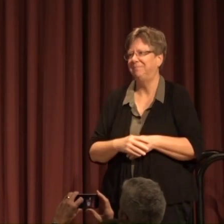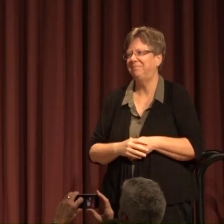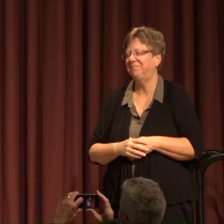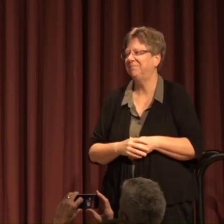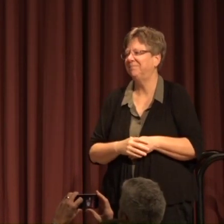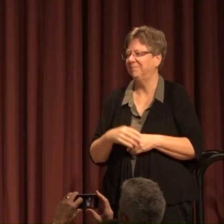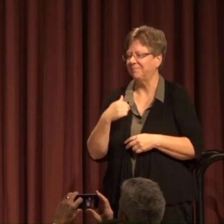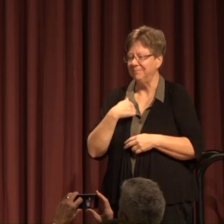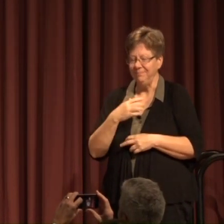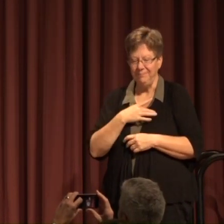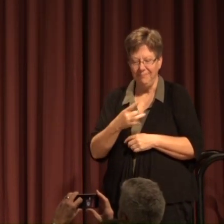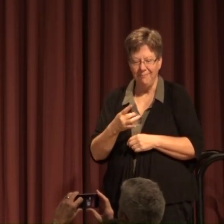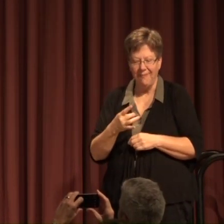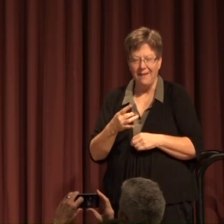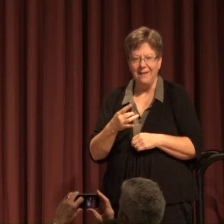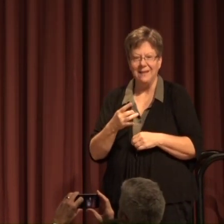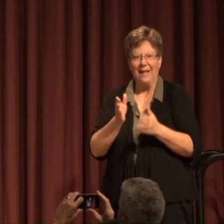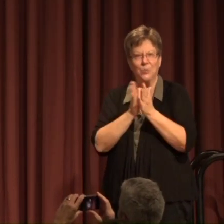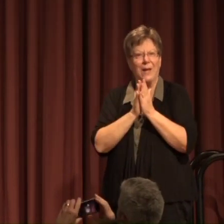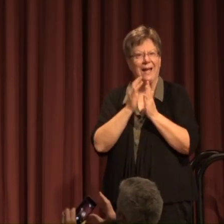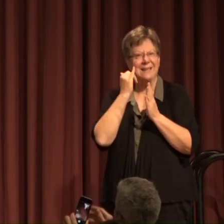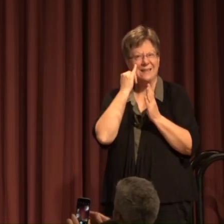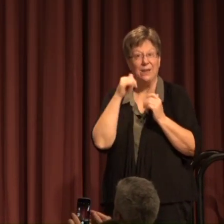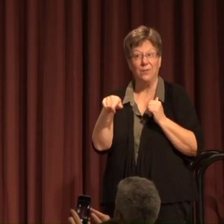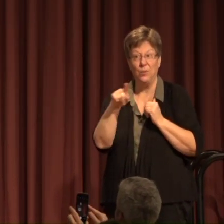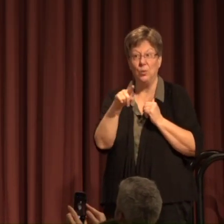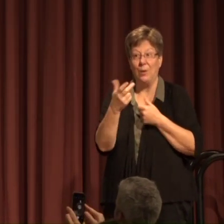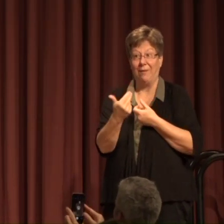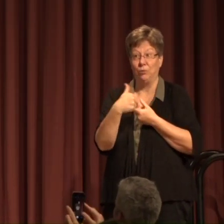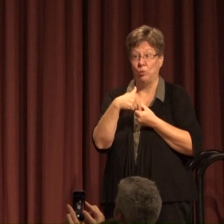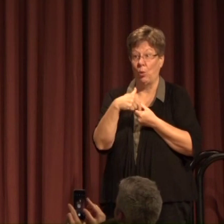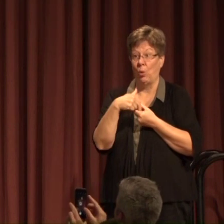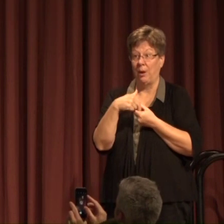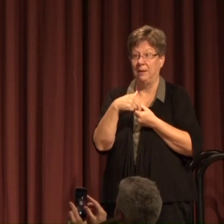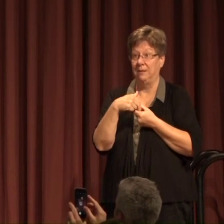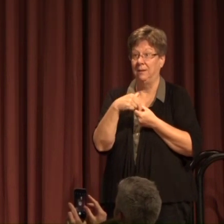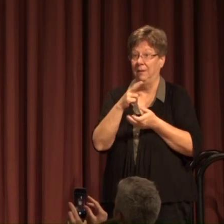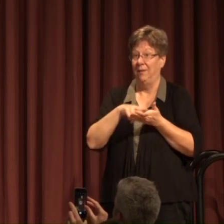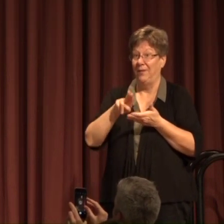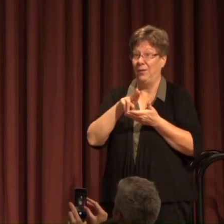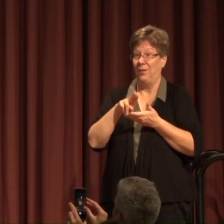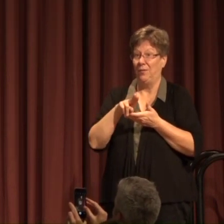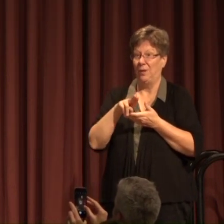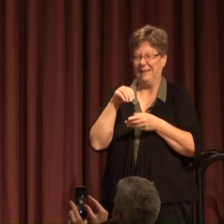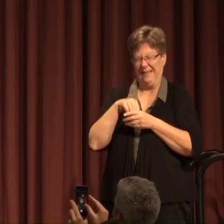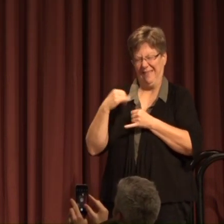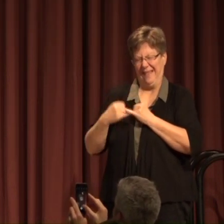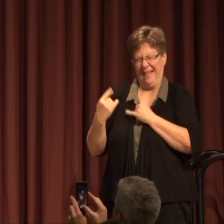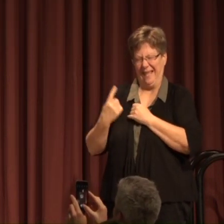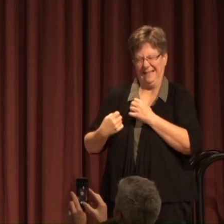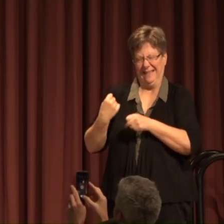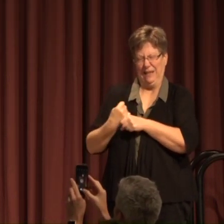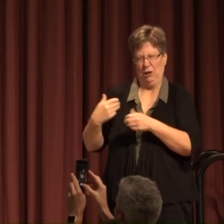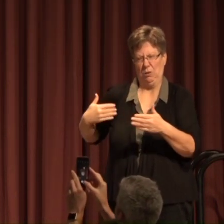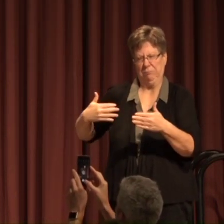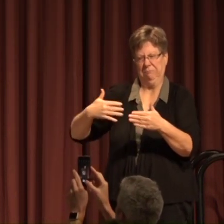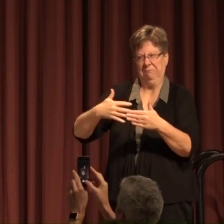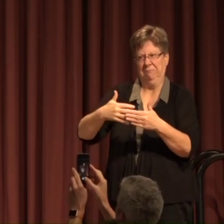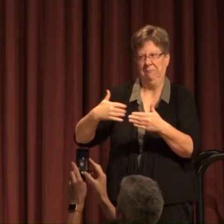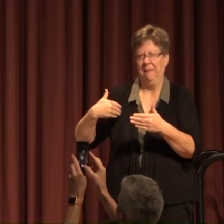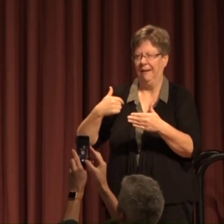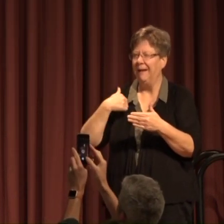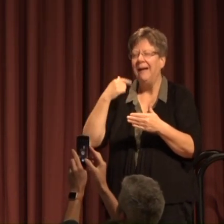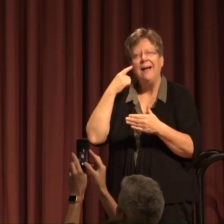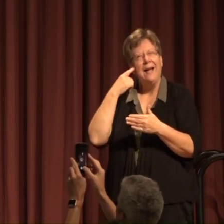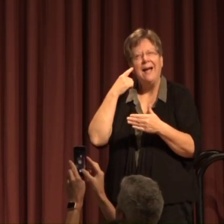I would like to ask if you have joined the UM family in the past year I think probably this